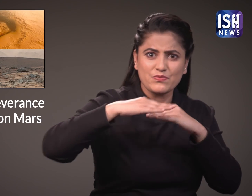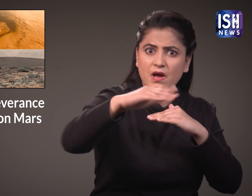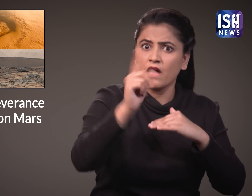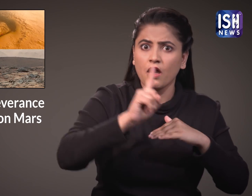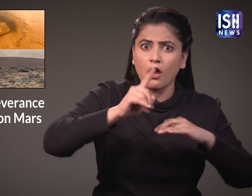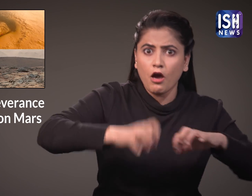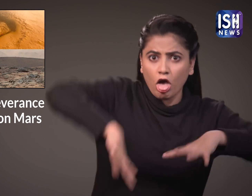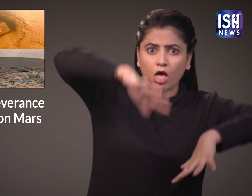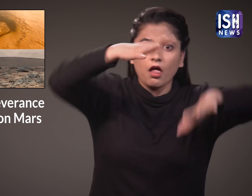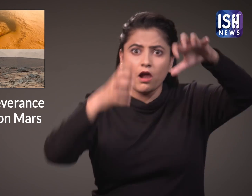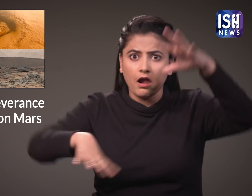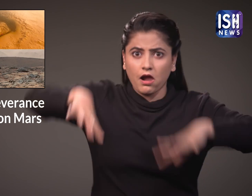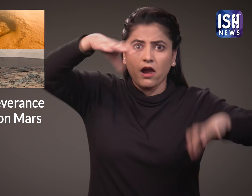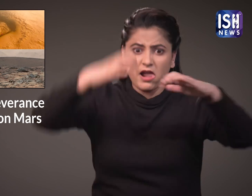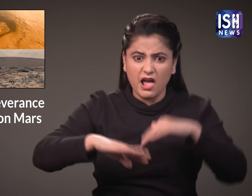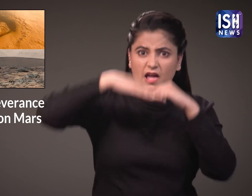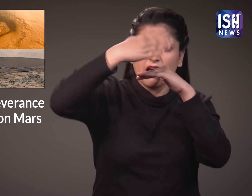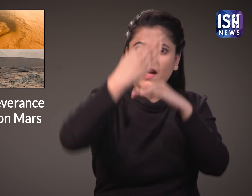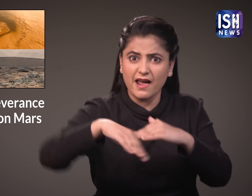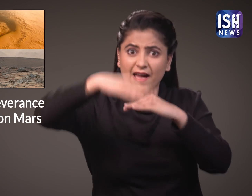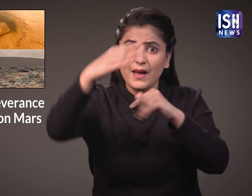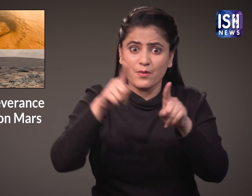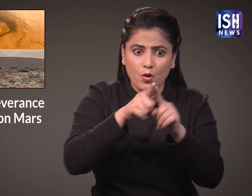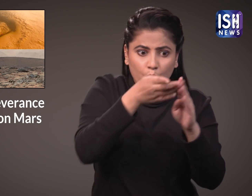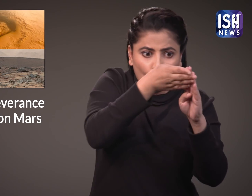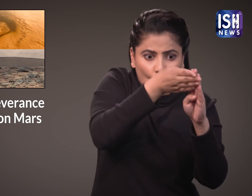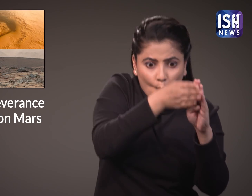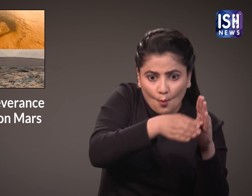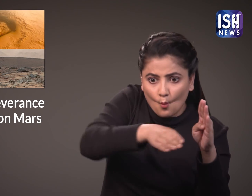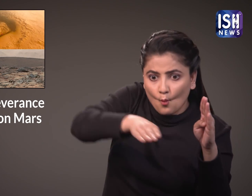is uneven and the crater was 47 km wide.